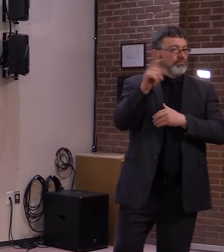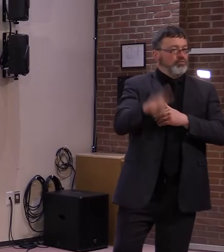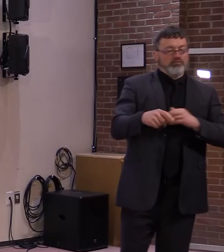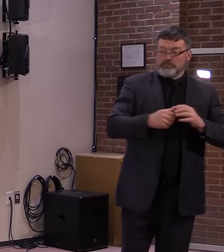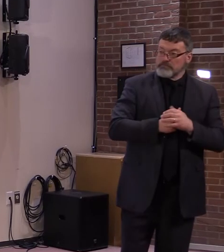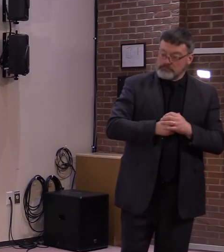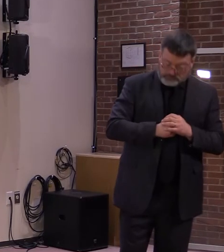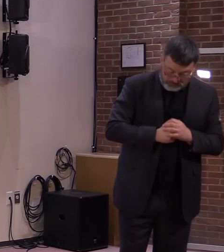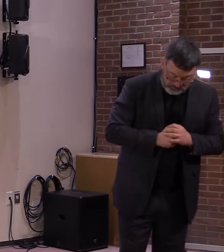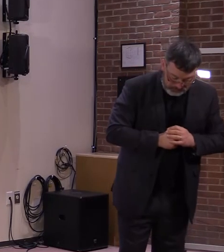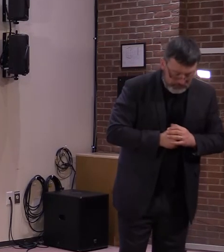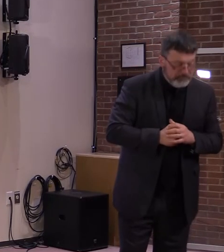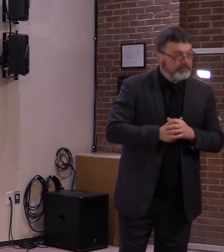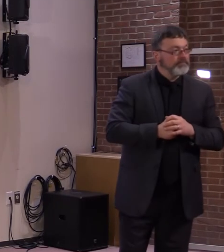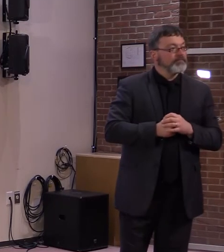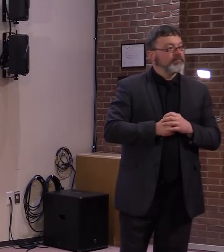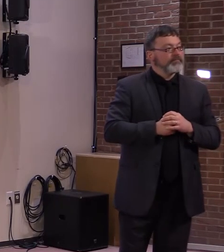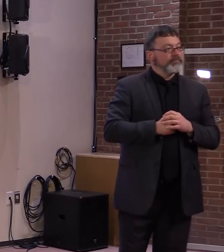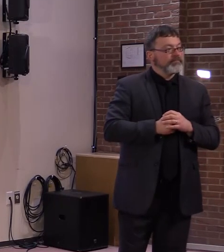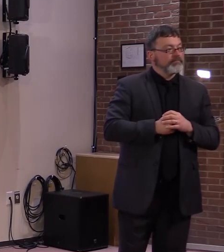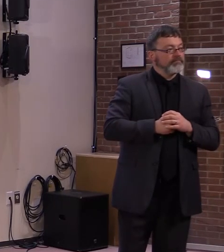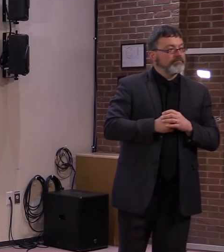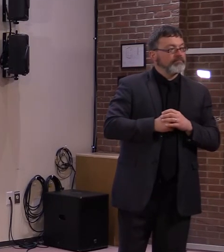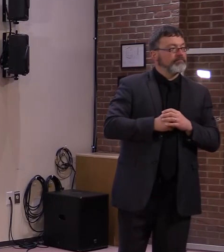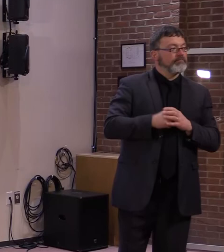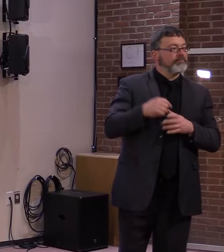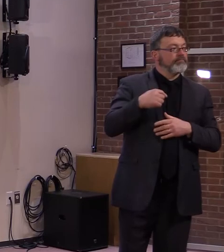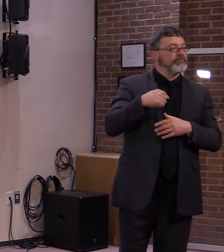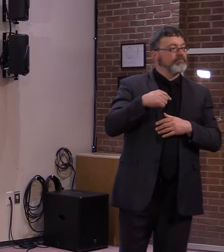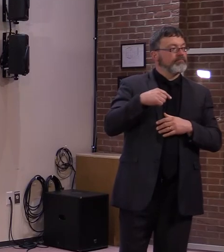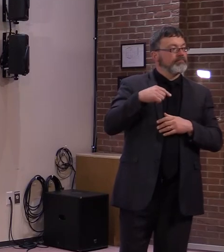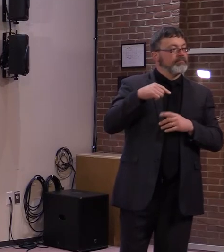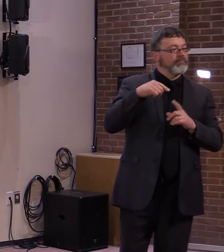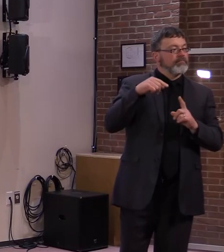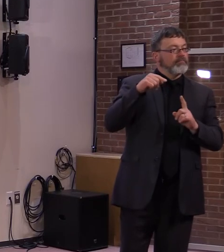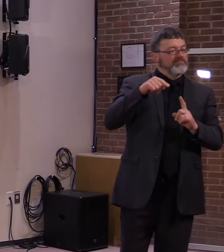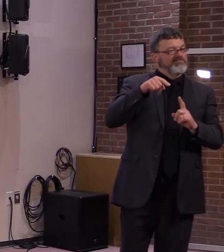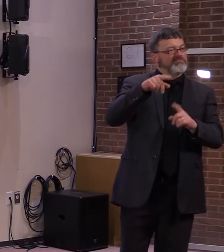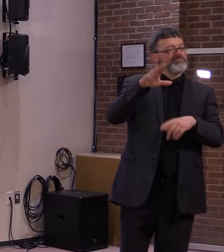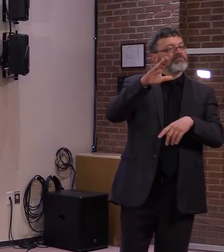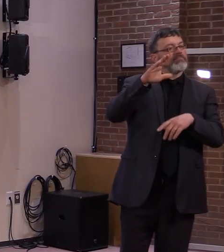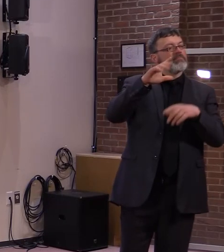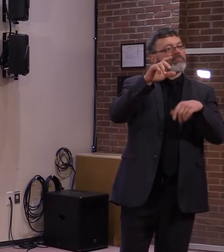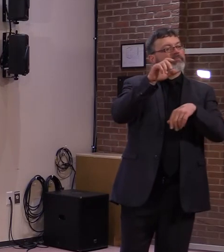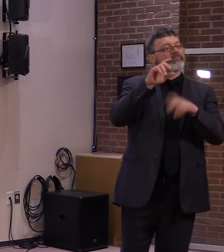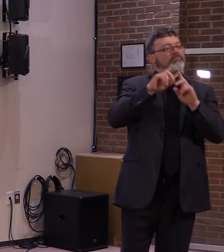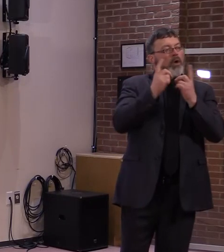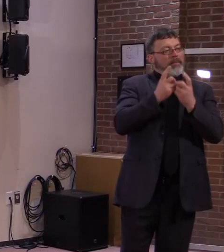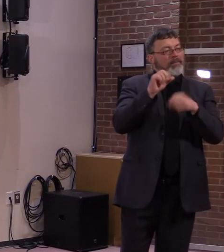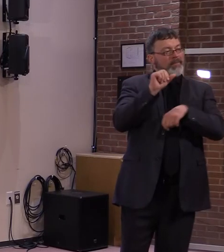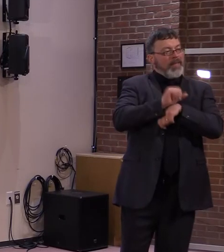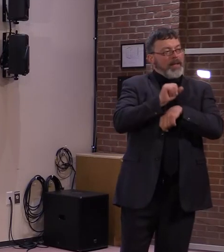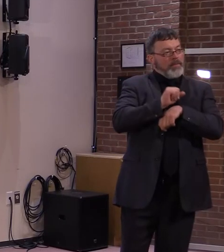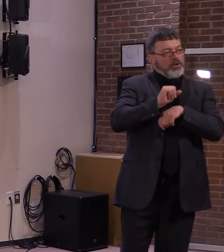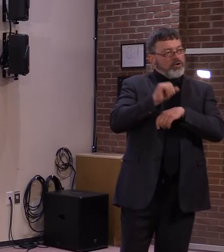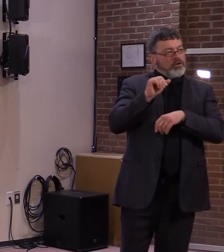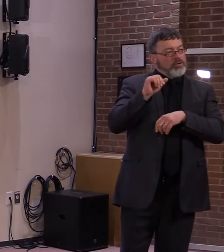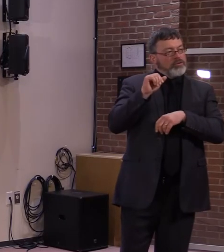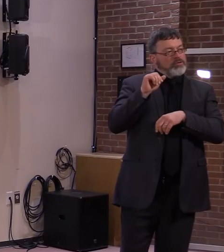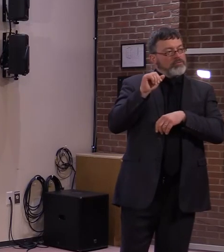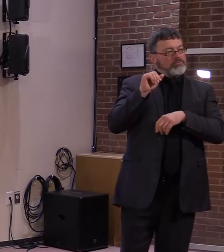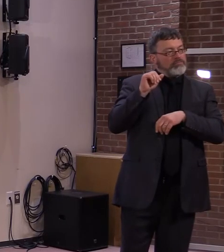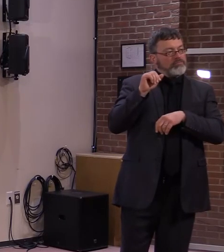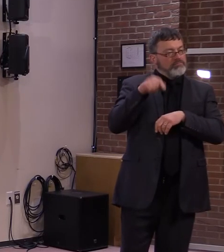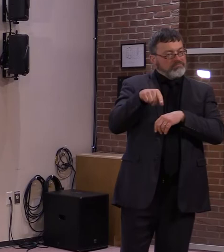Thank you very much. My first question is for Commissioner Harrington. Commissioner, did Coffee Cup Bakery slash Vermont Bread Company and or their